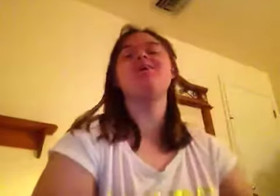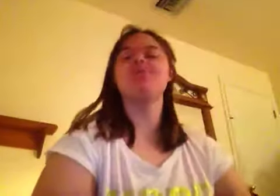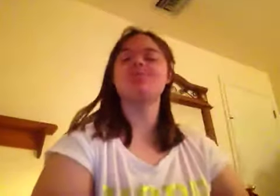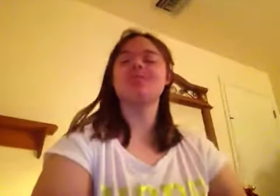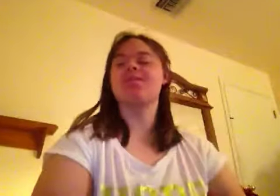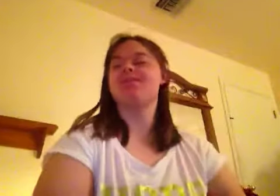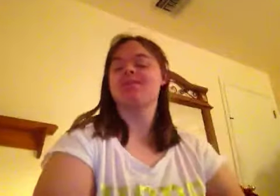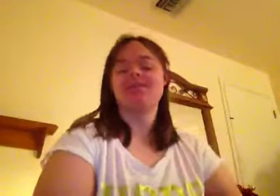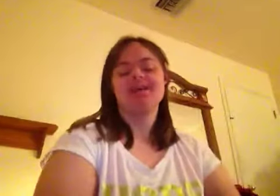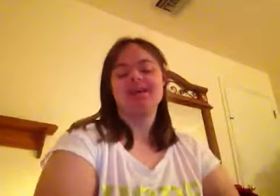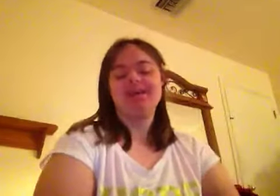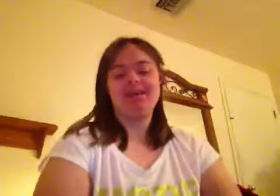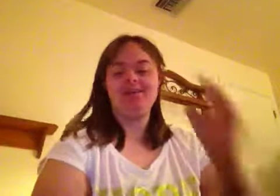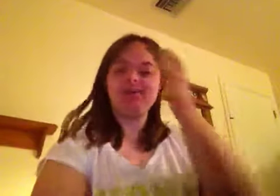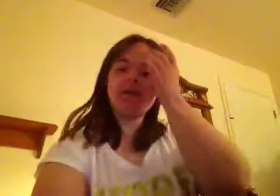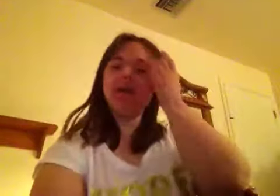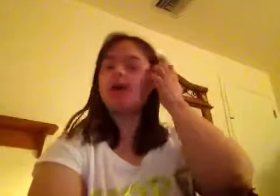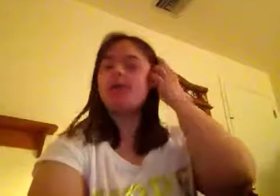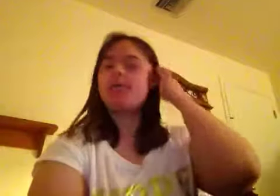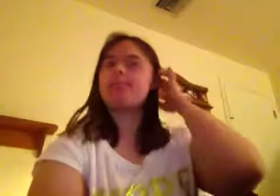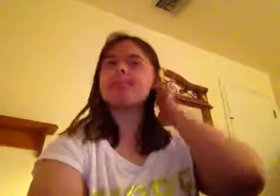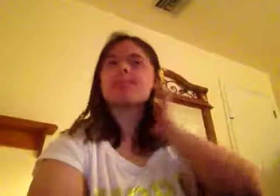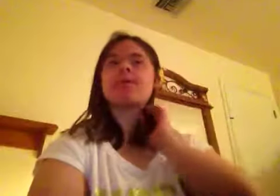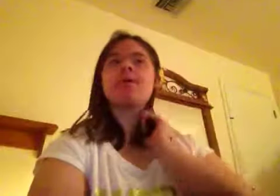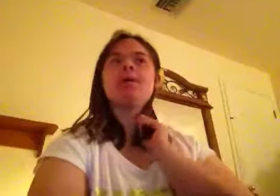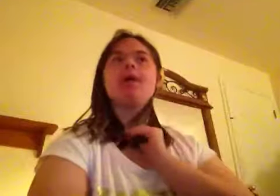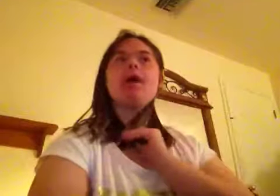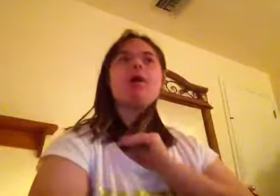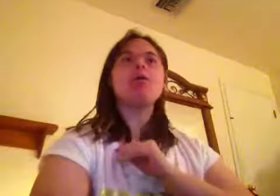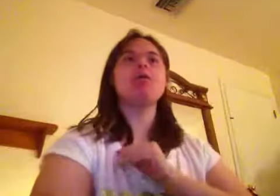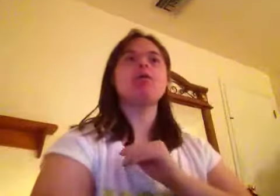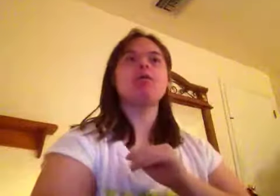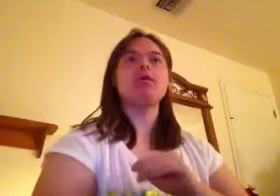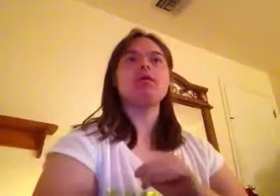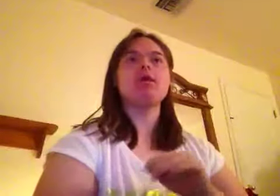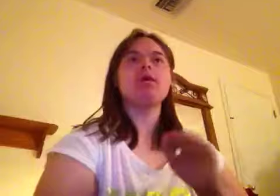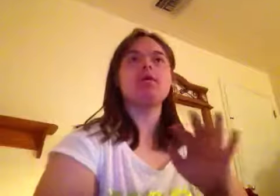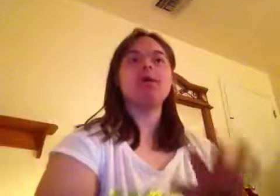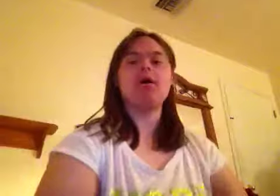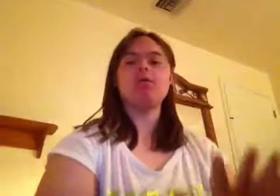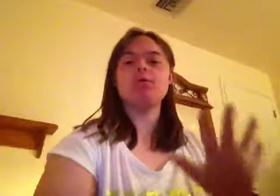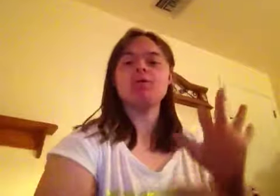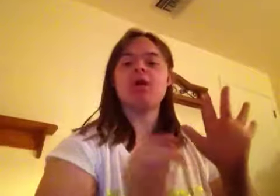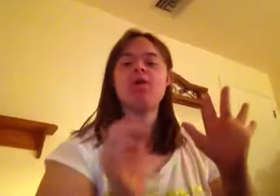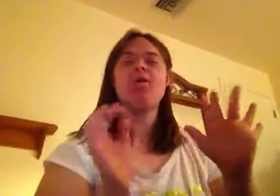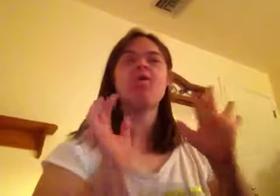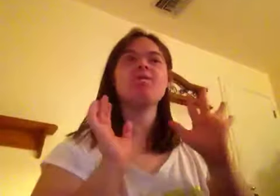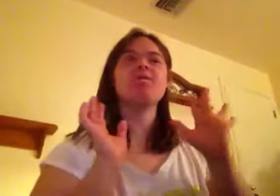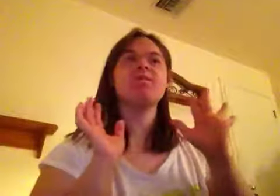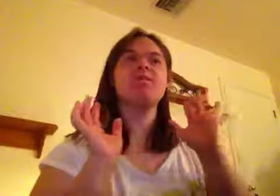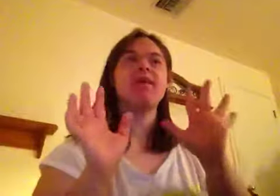and today um I wanted to talk about all the Fred